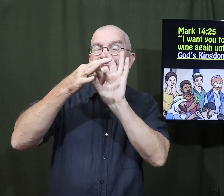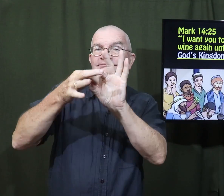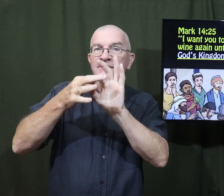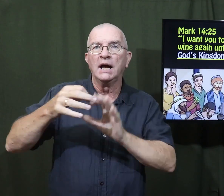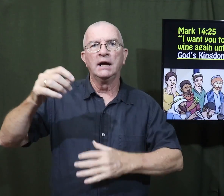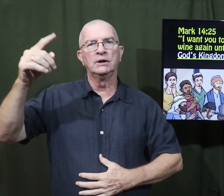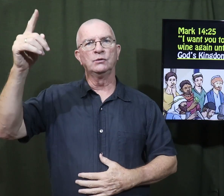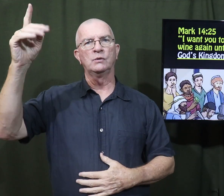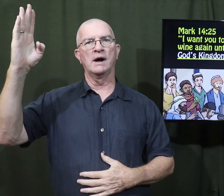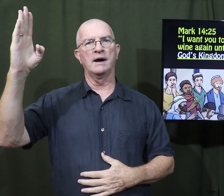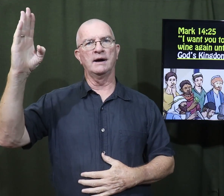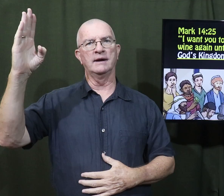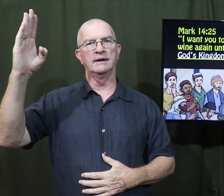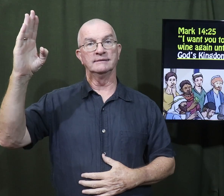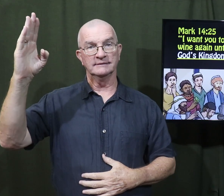to connect with God.